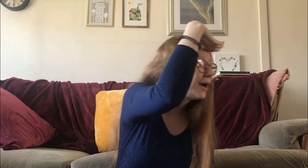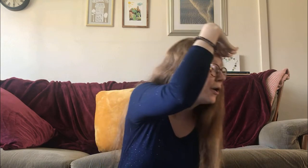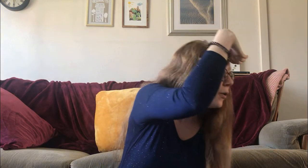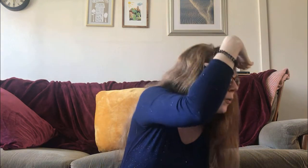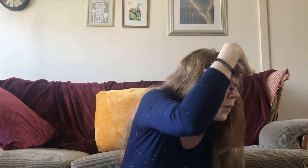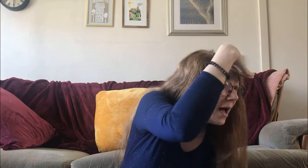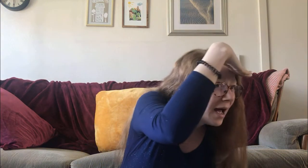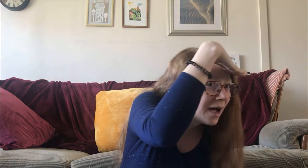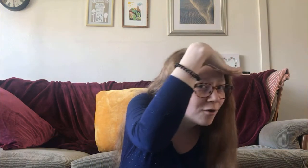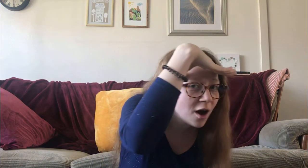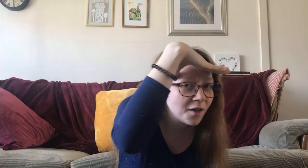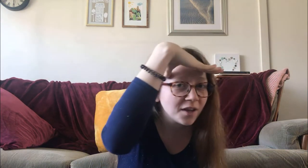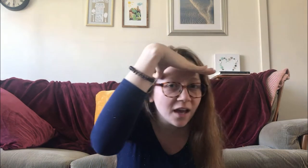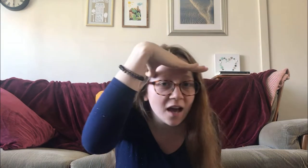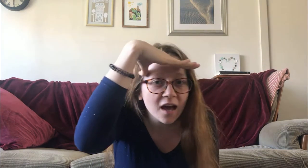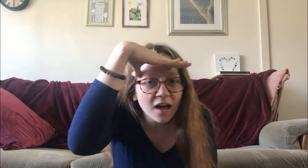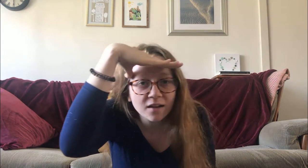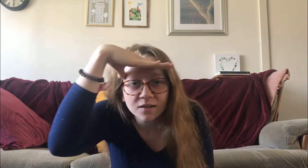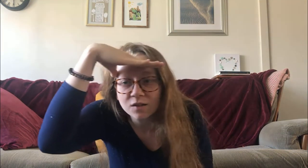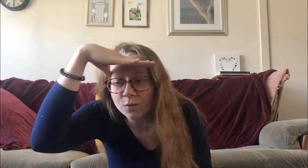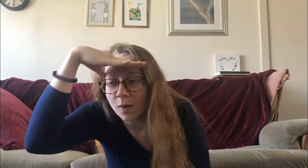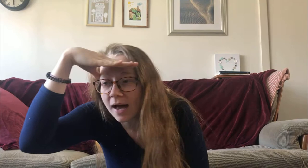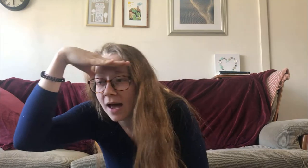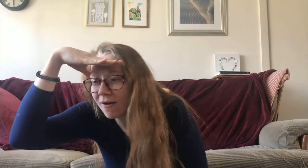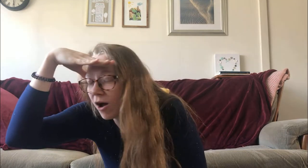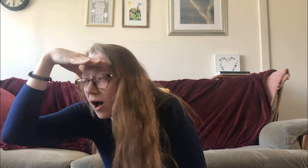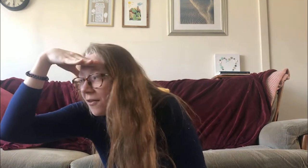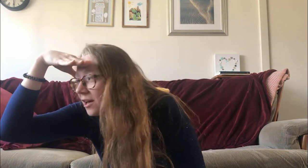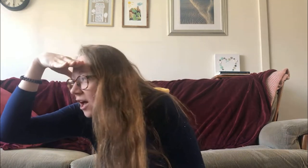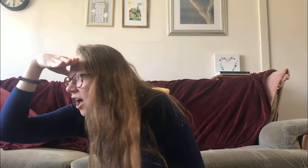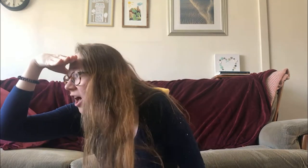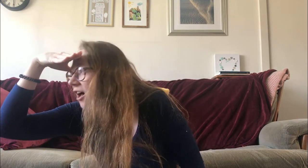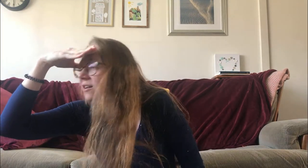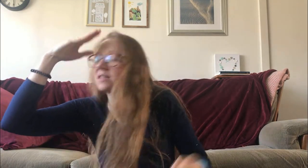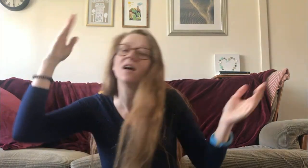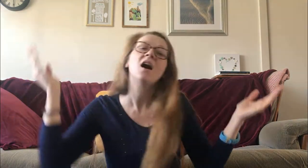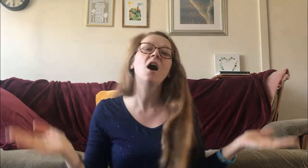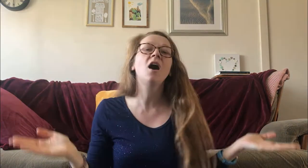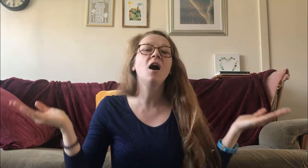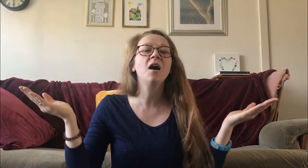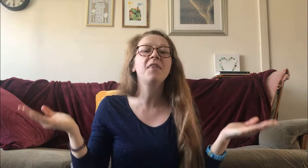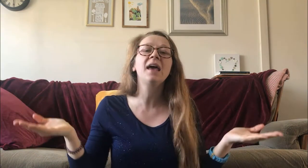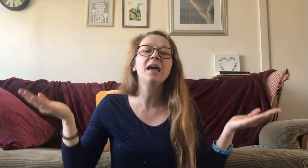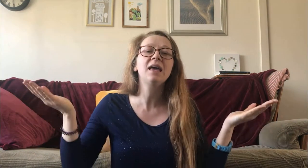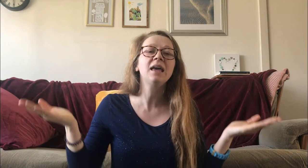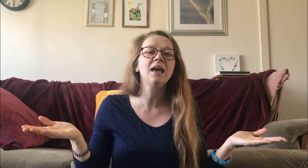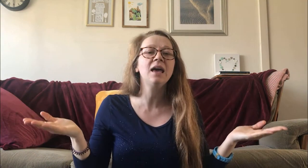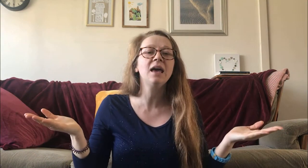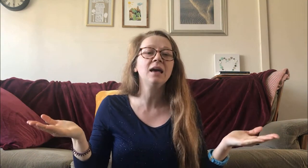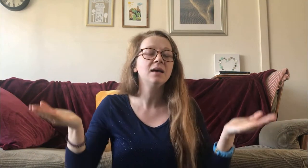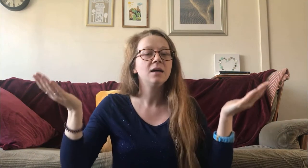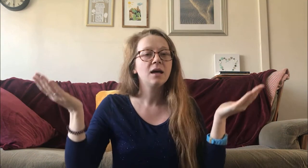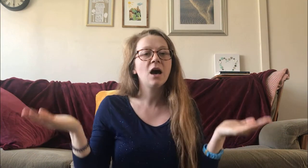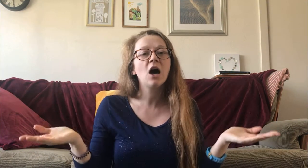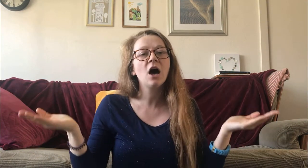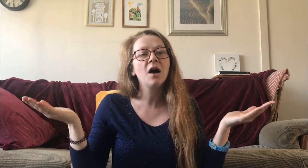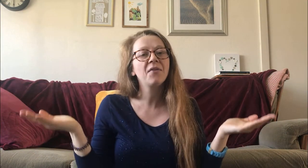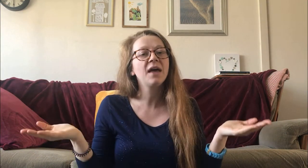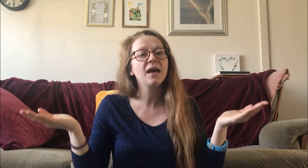Where are the girls? Where are the girls? Are they here? Are they